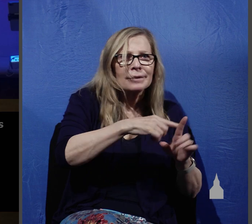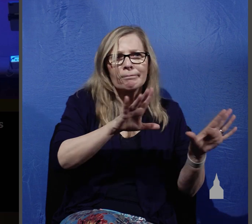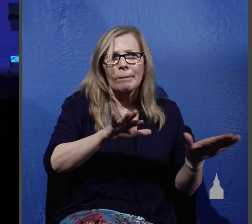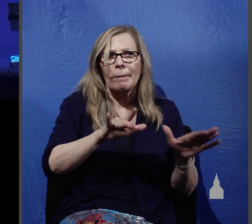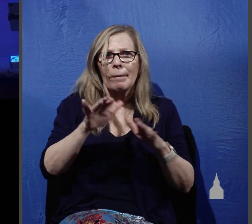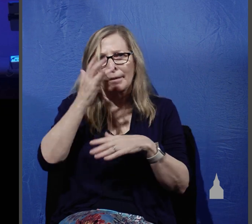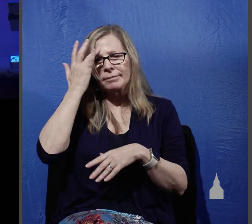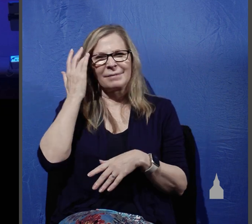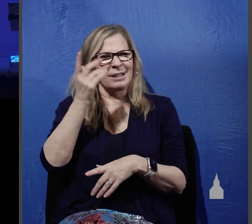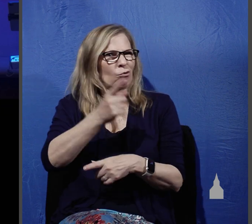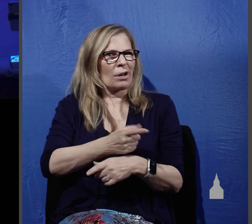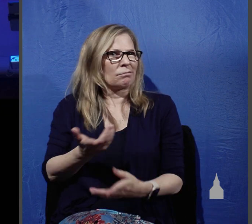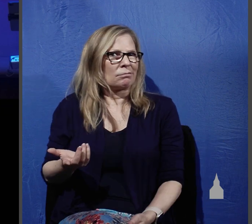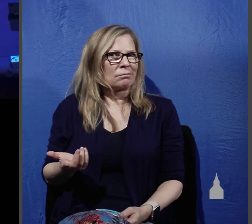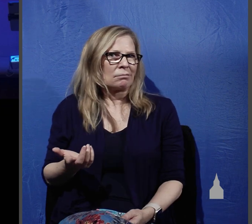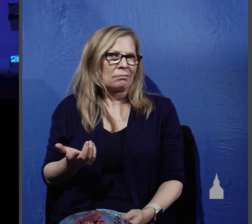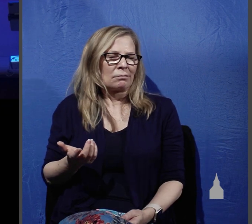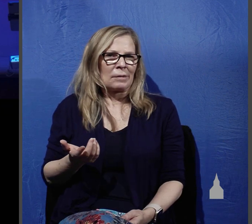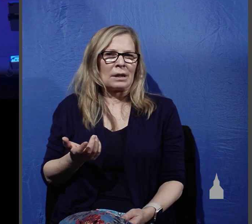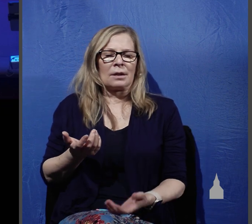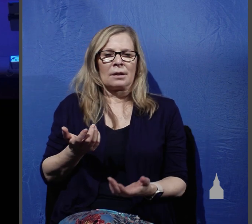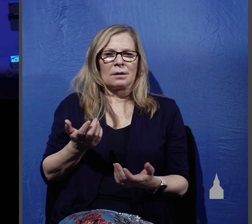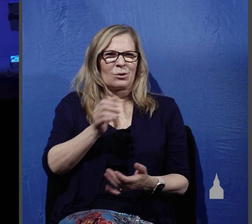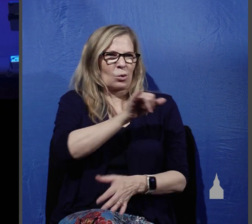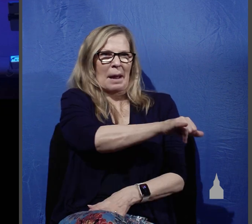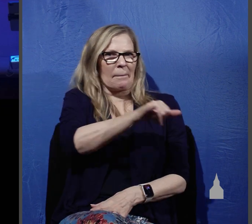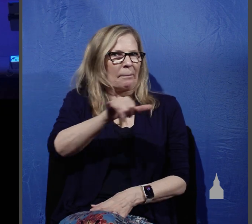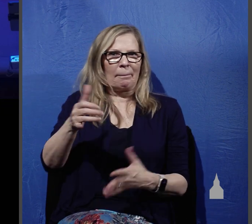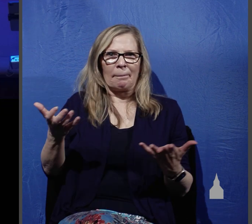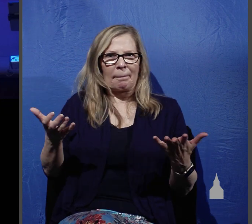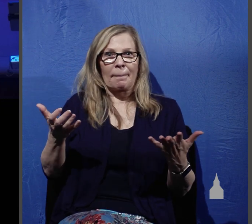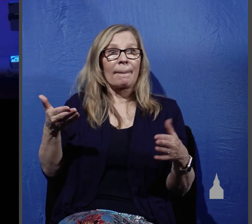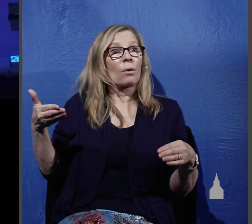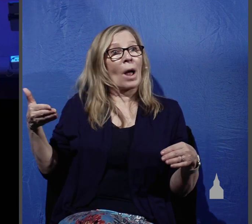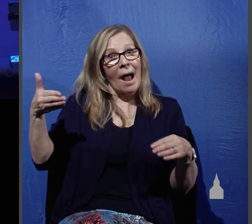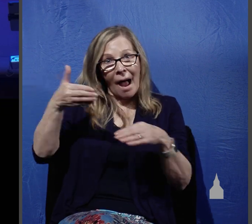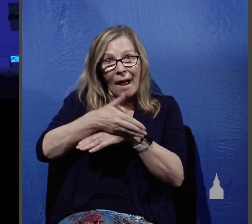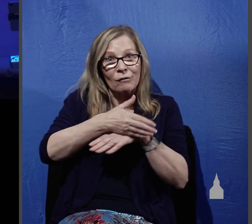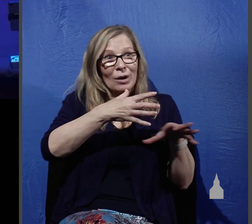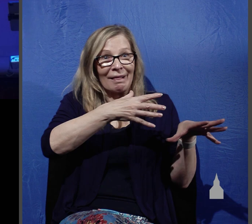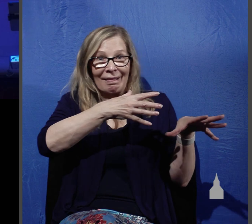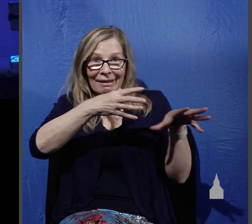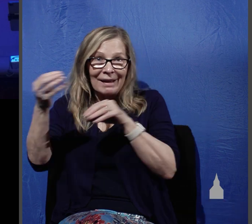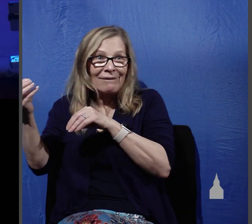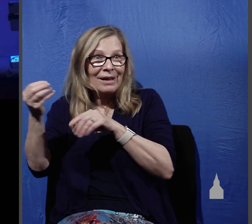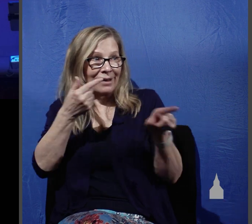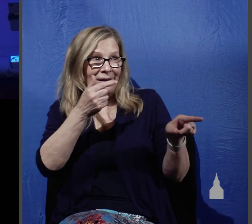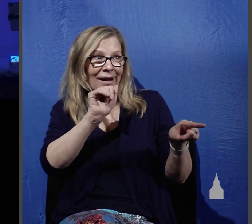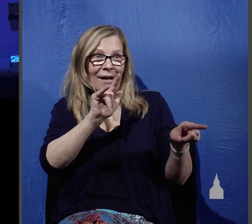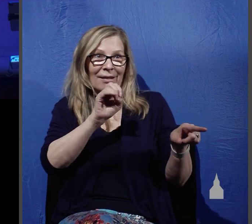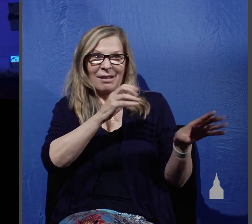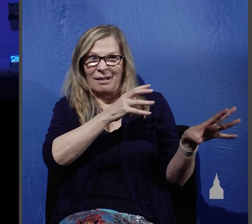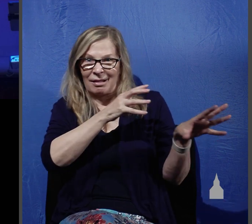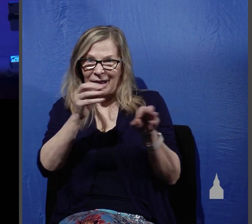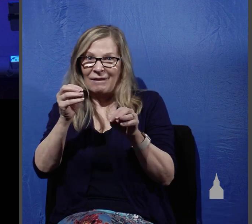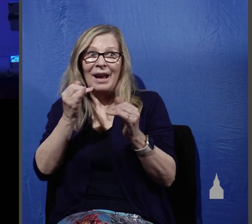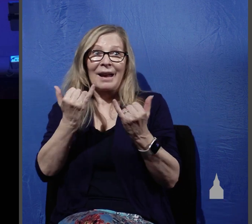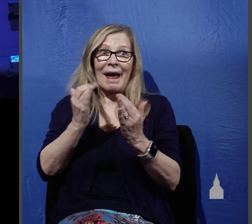having set the scene for us that sometime soon after departing Galilee for Judea, Jesus